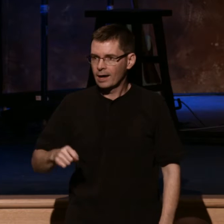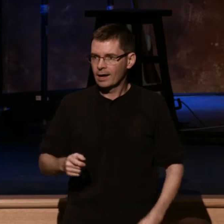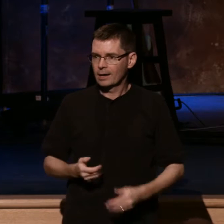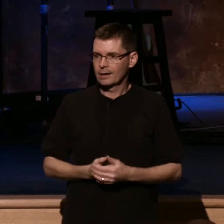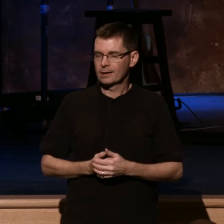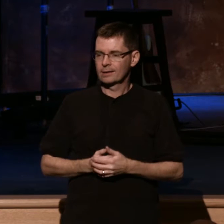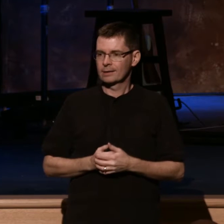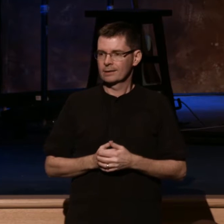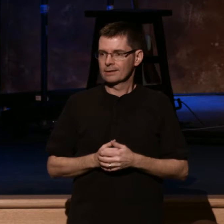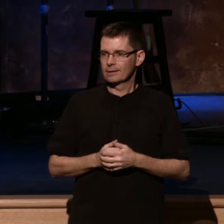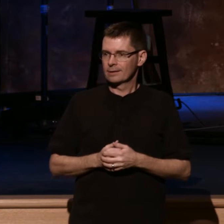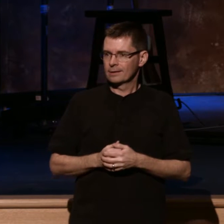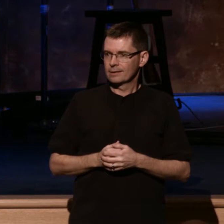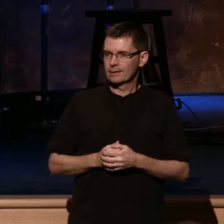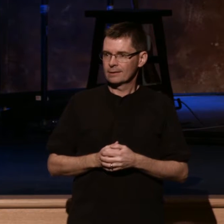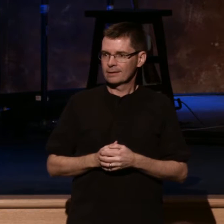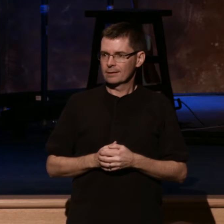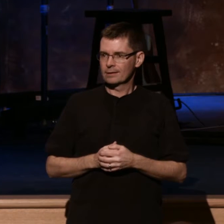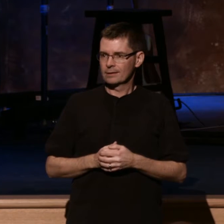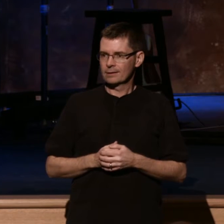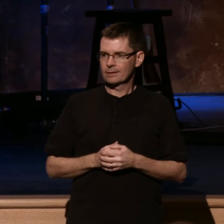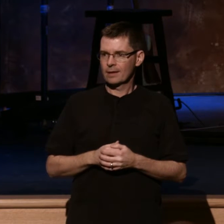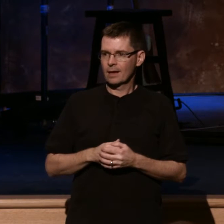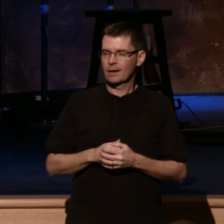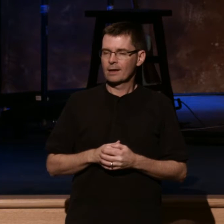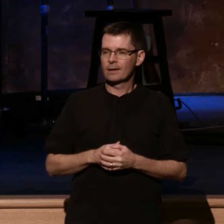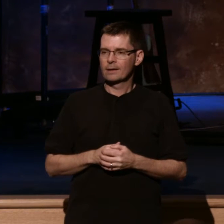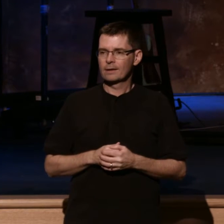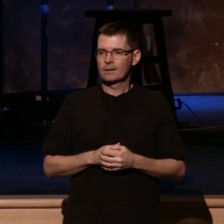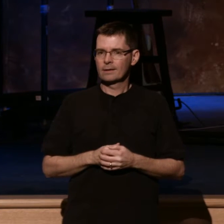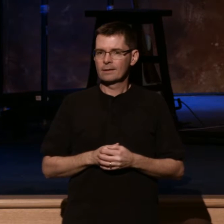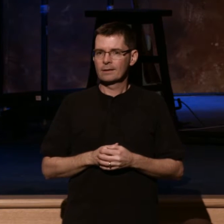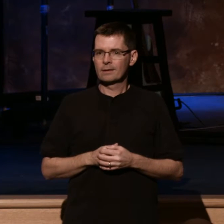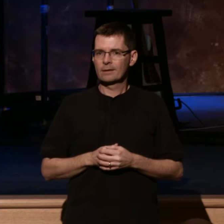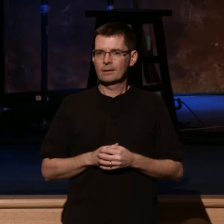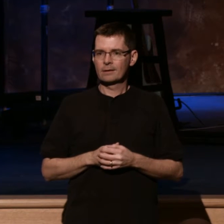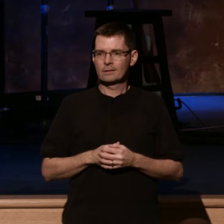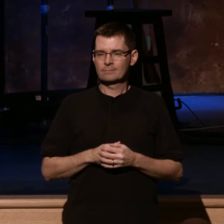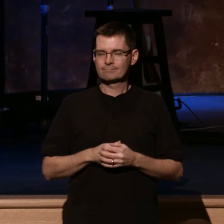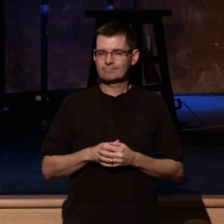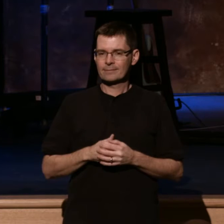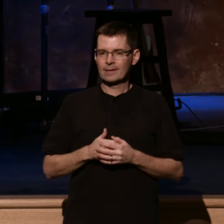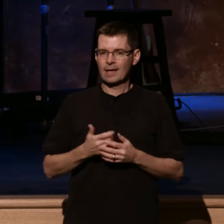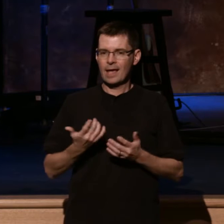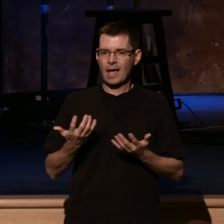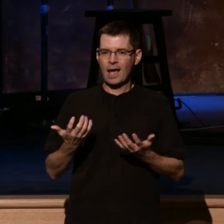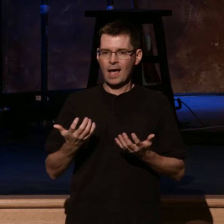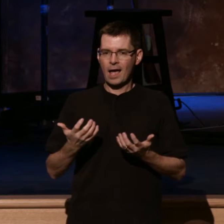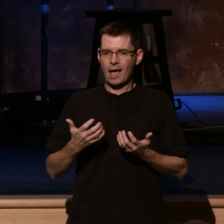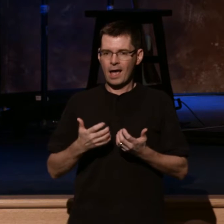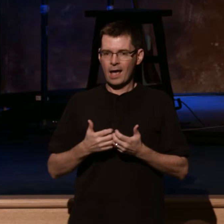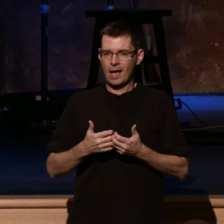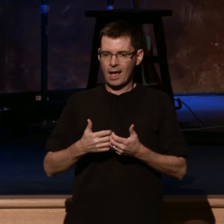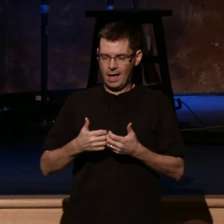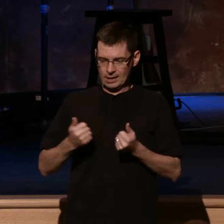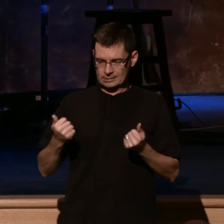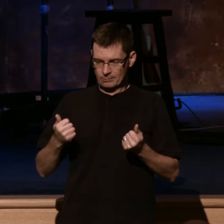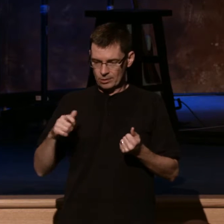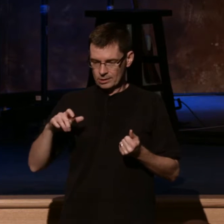say to you, though, that another tombstone phrase, there is a difference between seeking revival from God and seeking